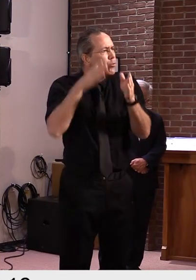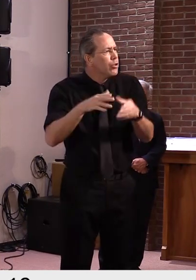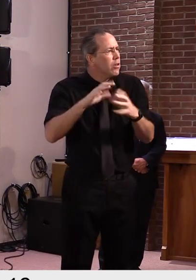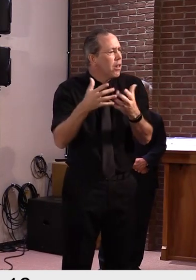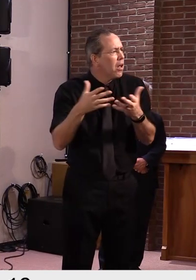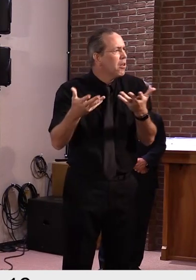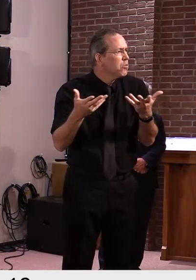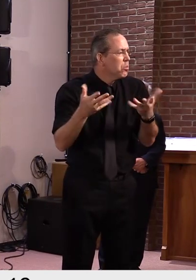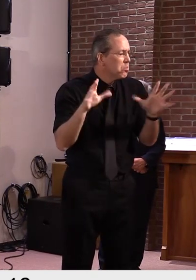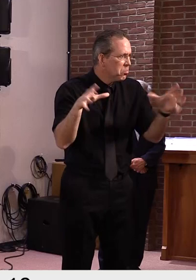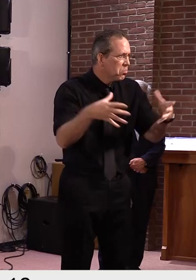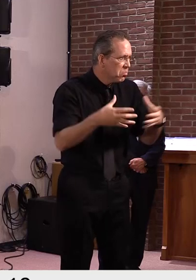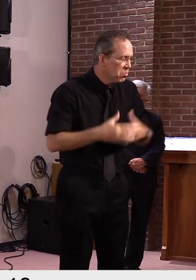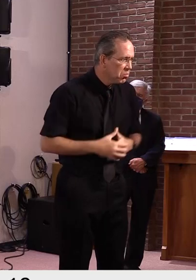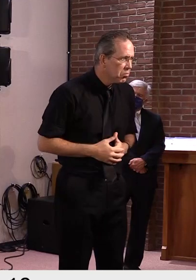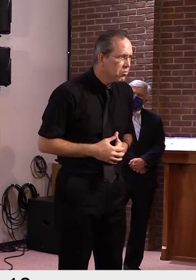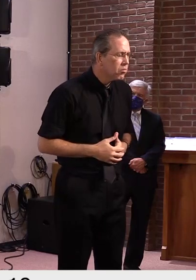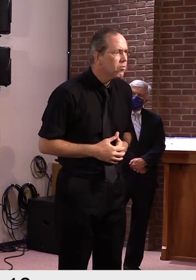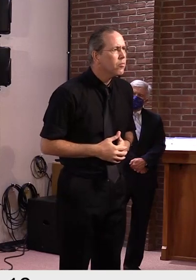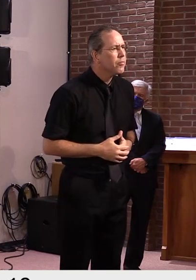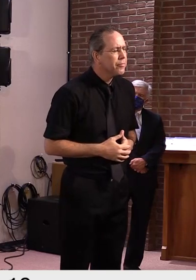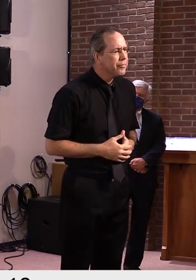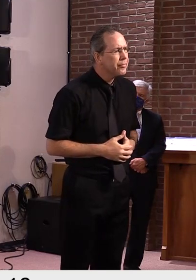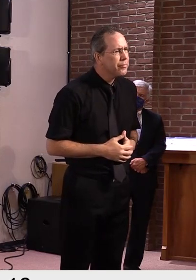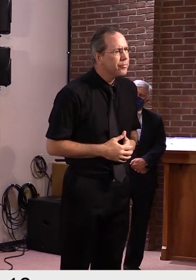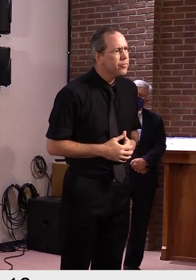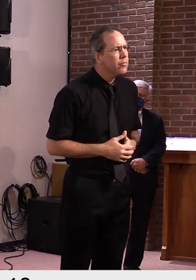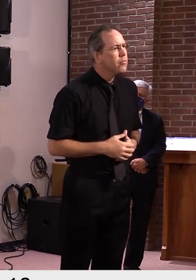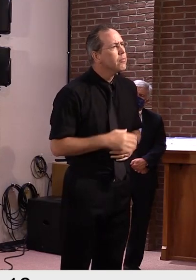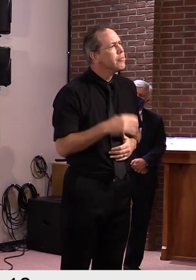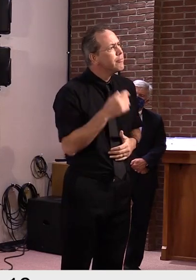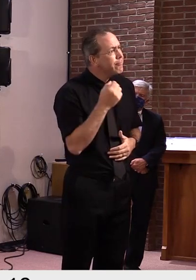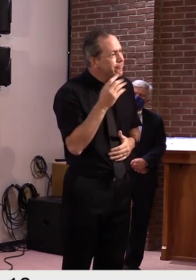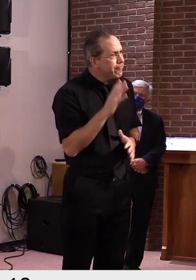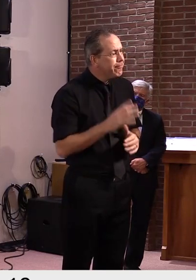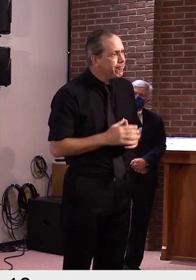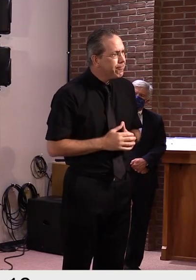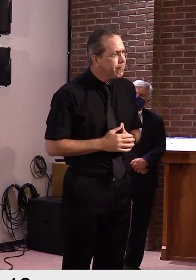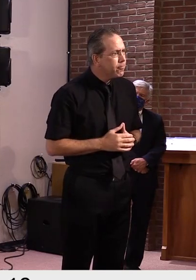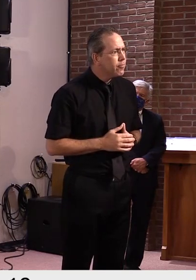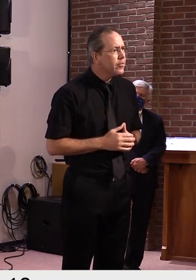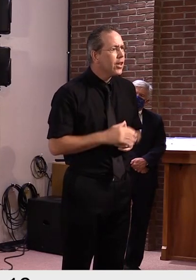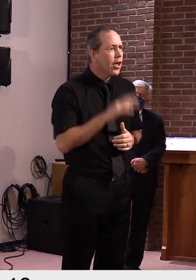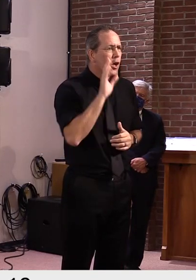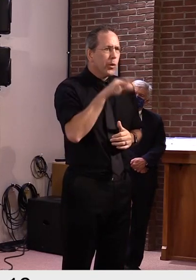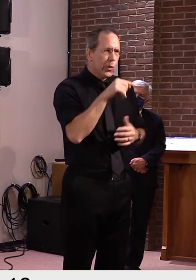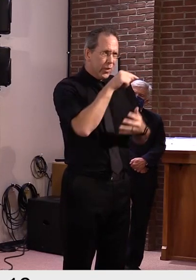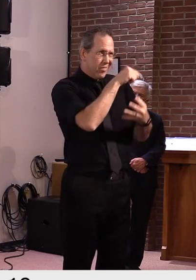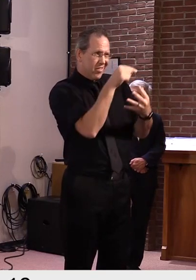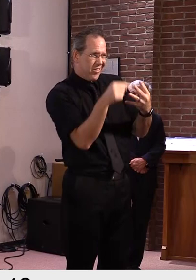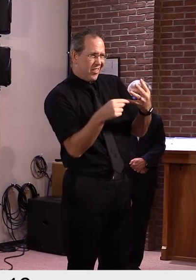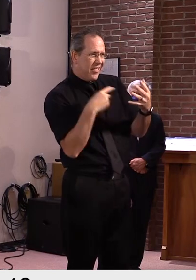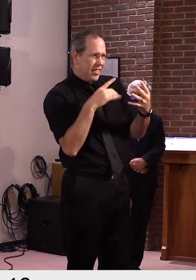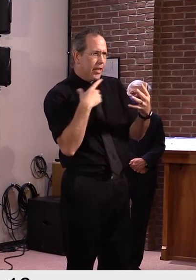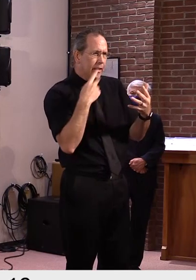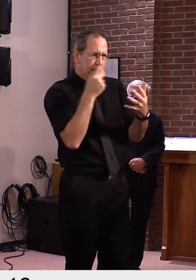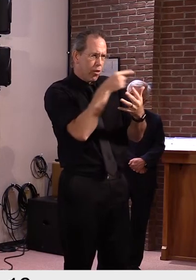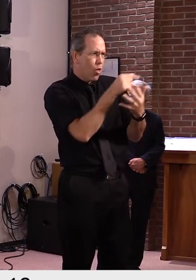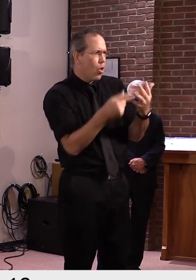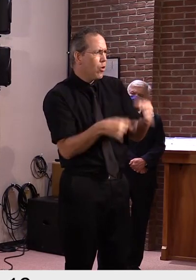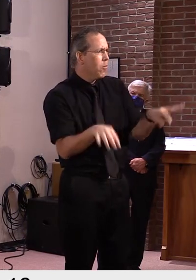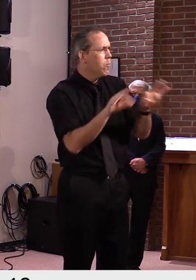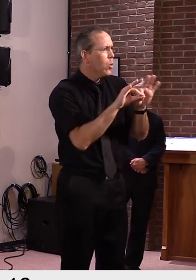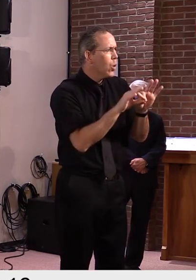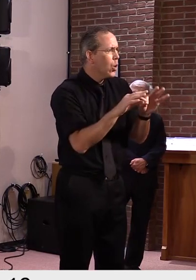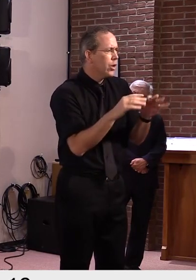is in order to manage the reopening of these priority areas and monitor the rate of spread. We continue to